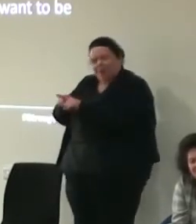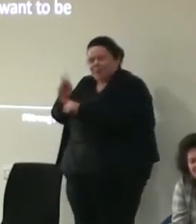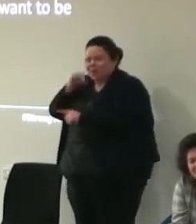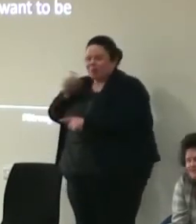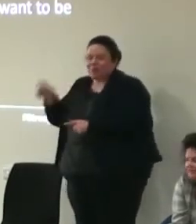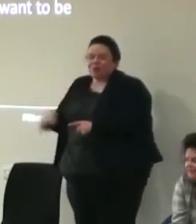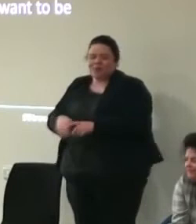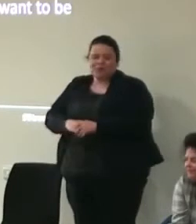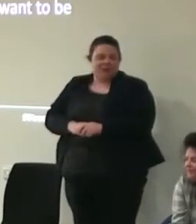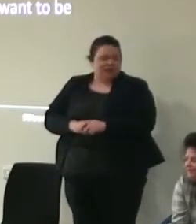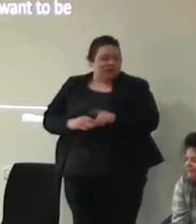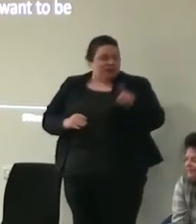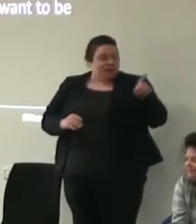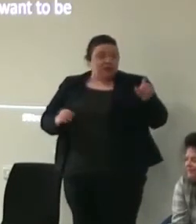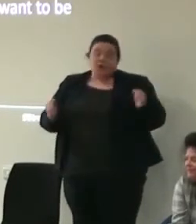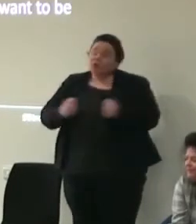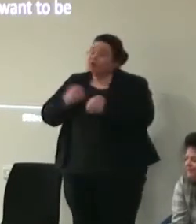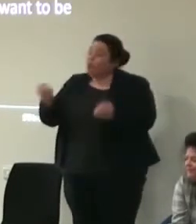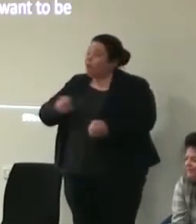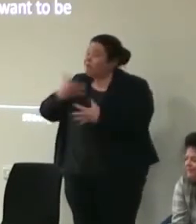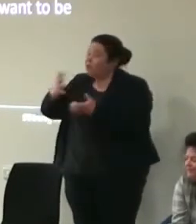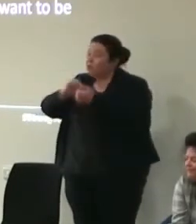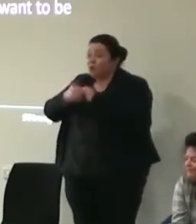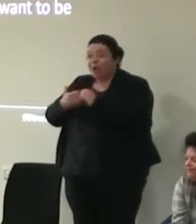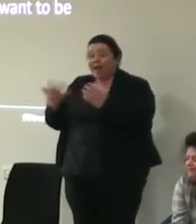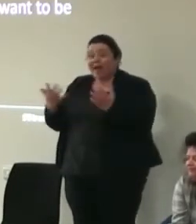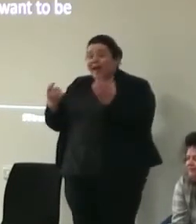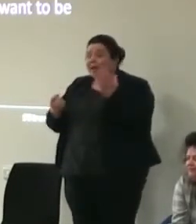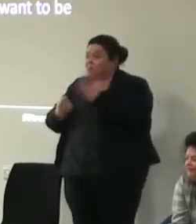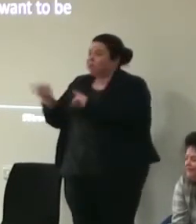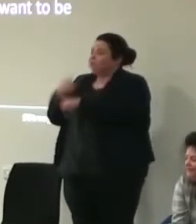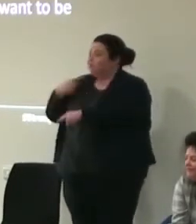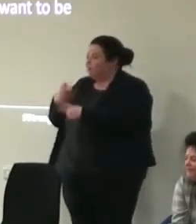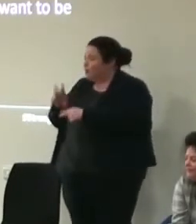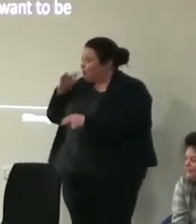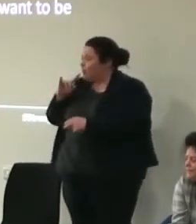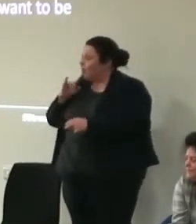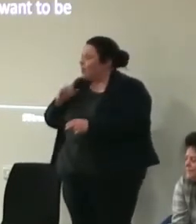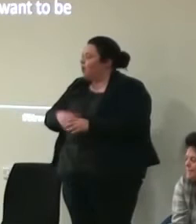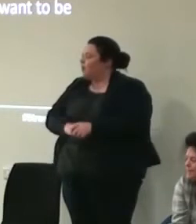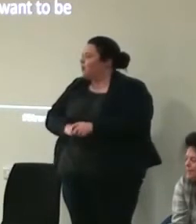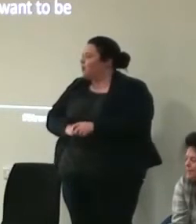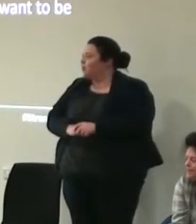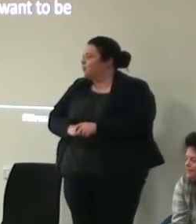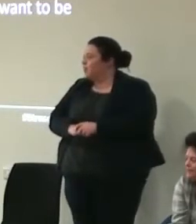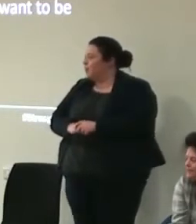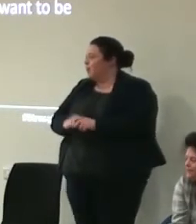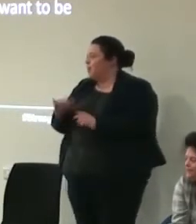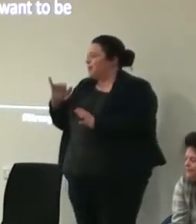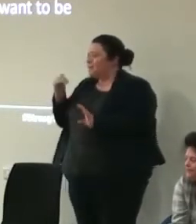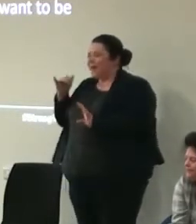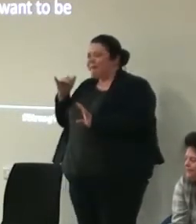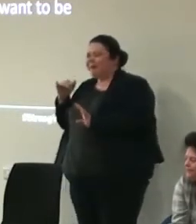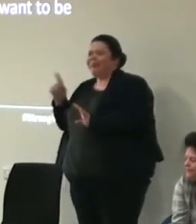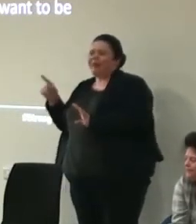any strong voices colleagues experienced any kickback from young people and who may have heard that strong